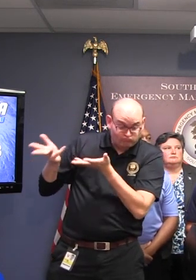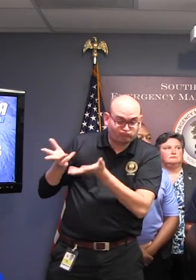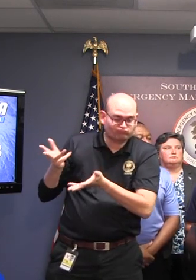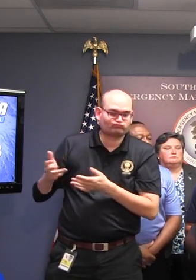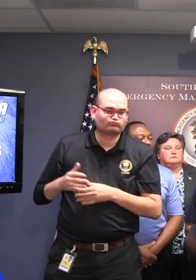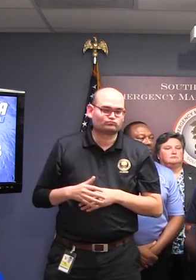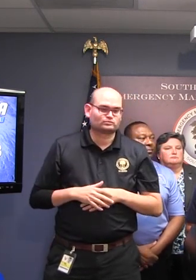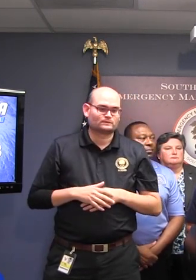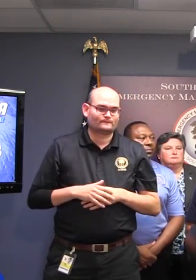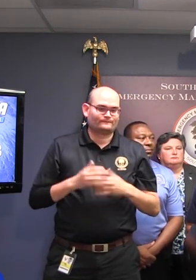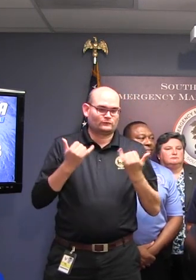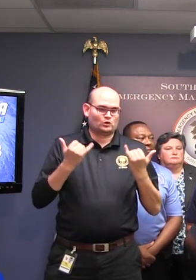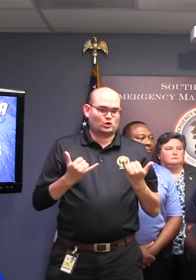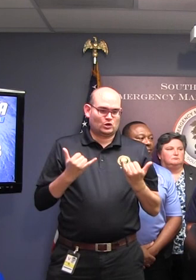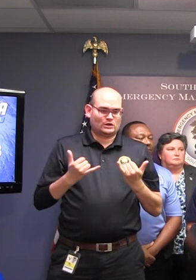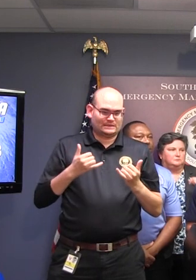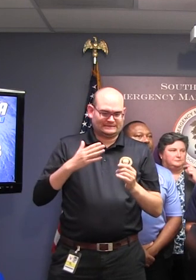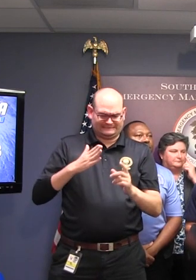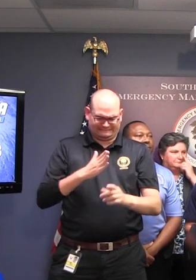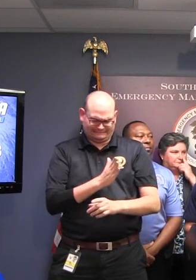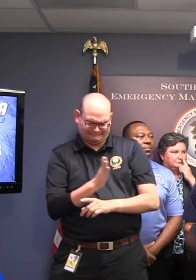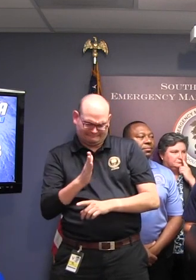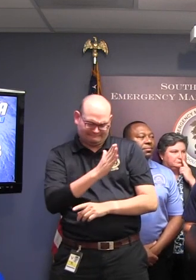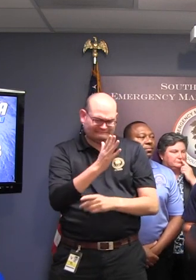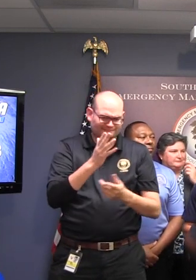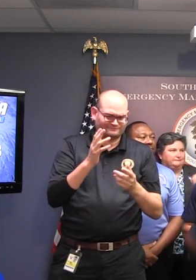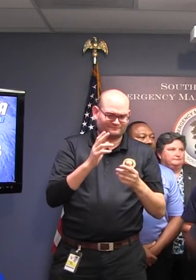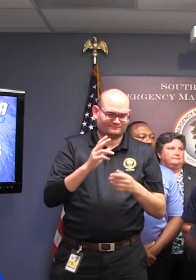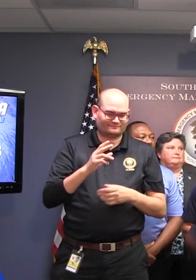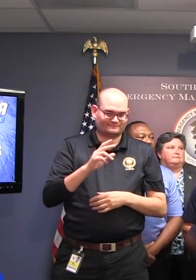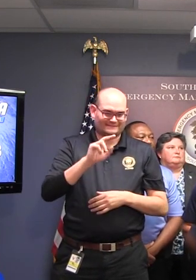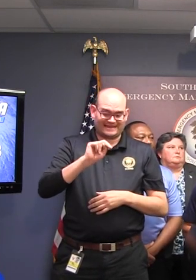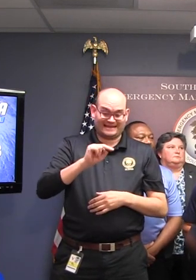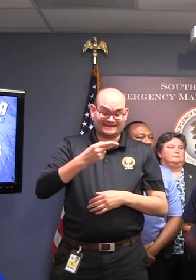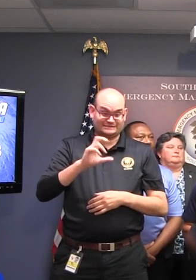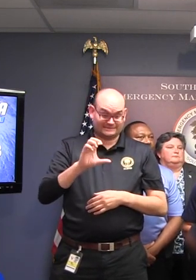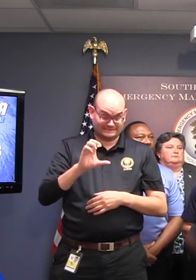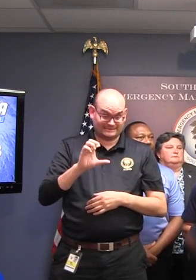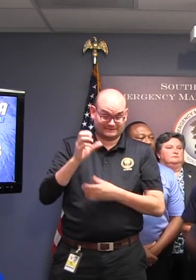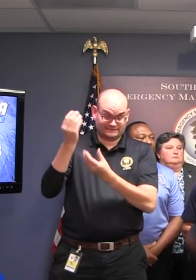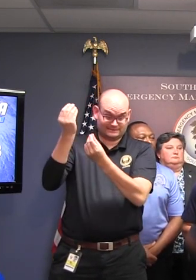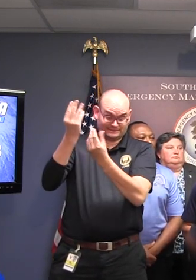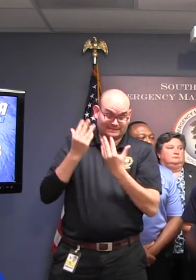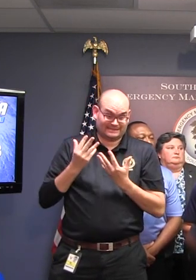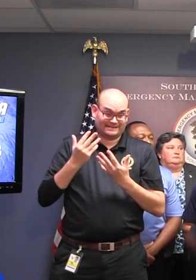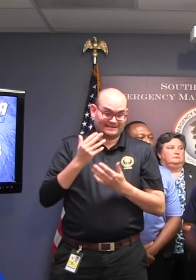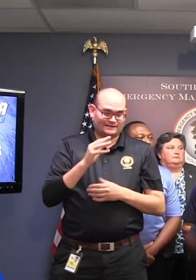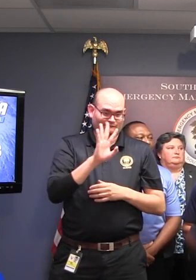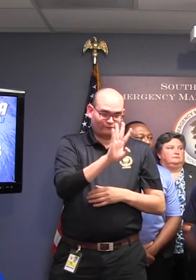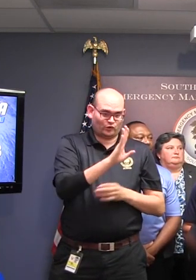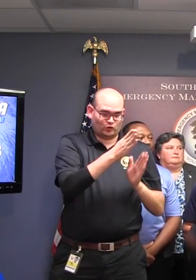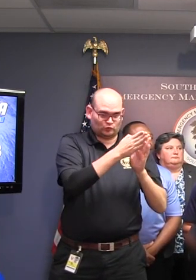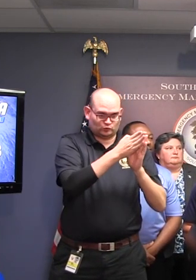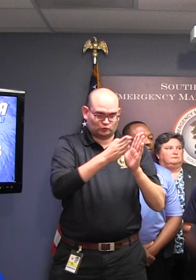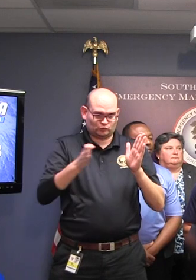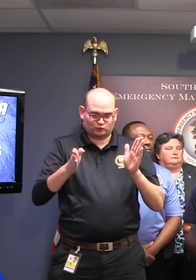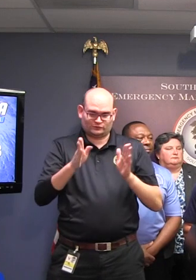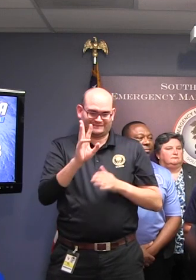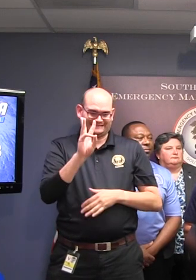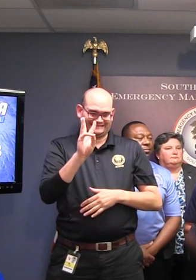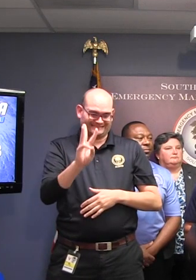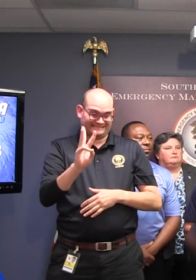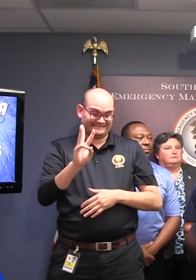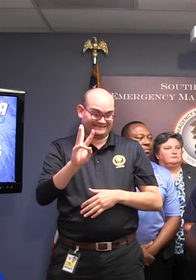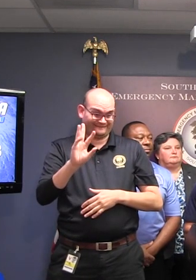Given the current track of the storm, the National Hurricane Center is advising that 4 to 6 feet of inundation above normally dry ground